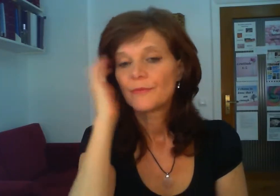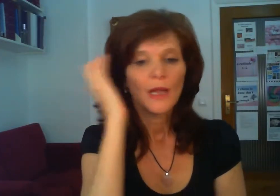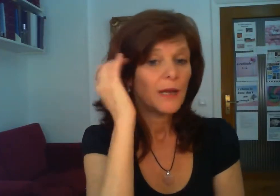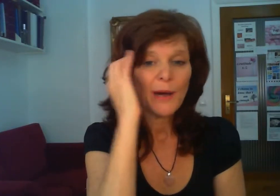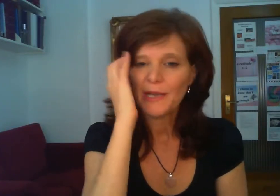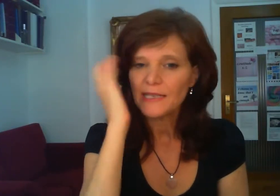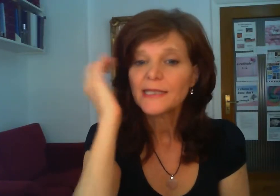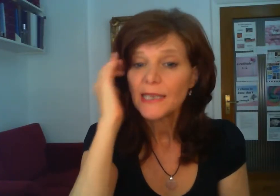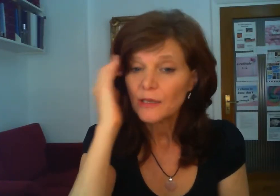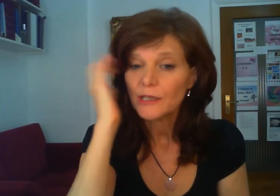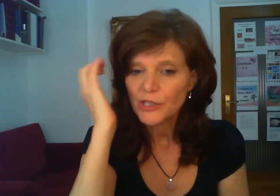i'm up against technology